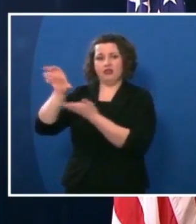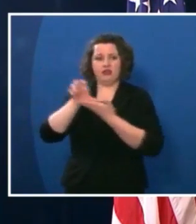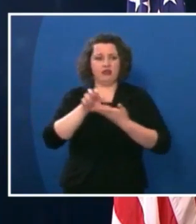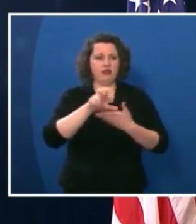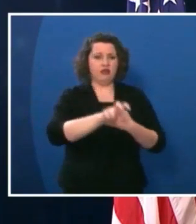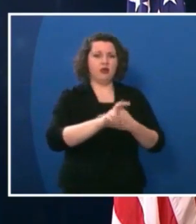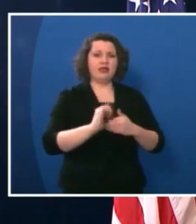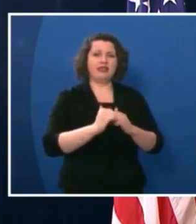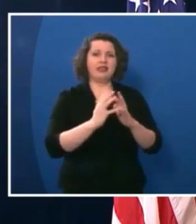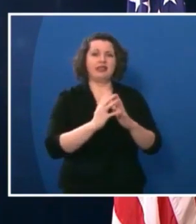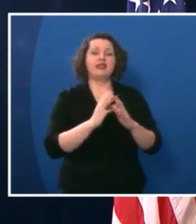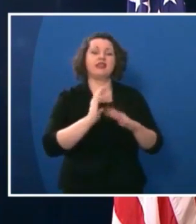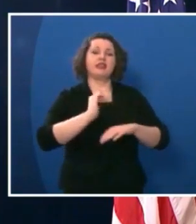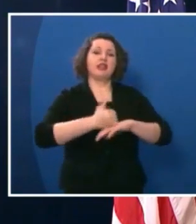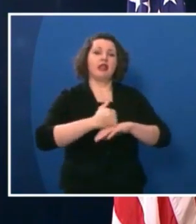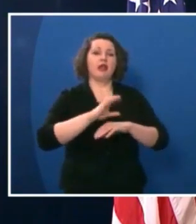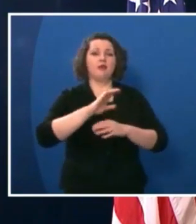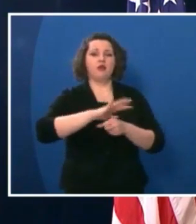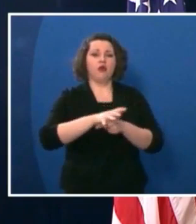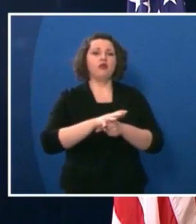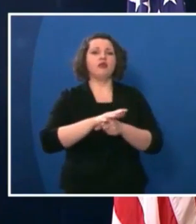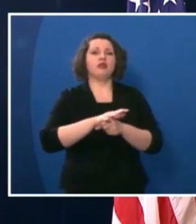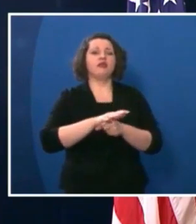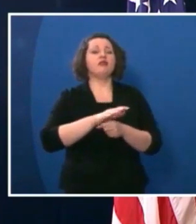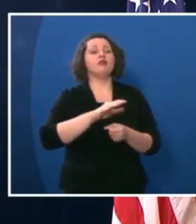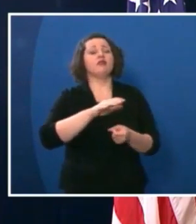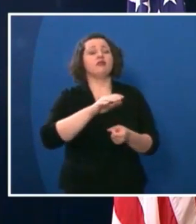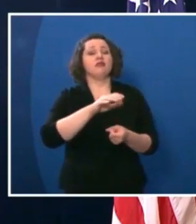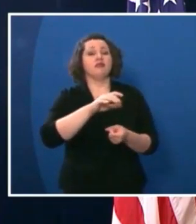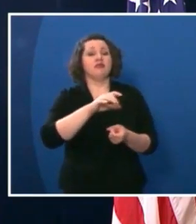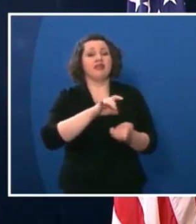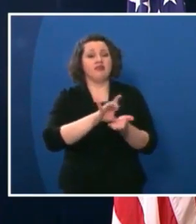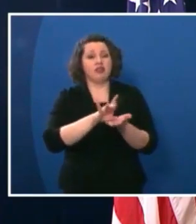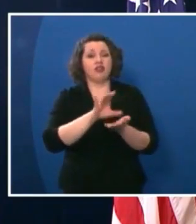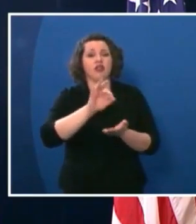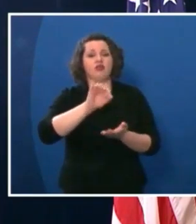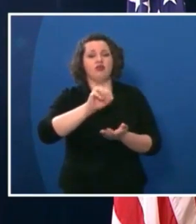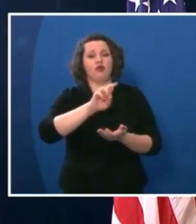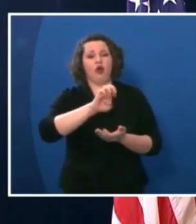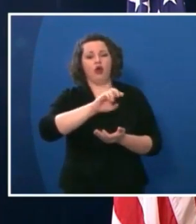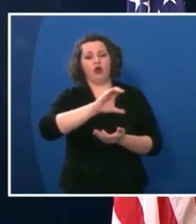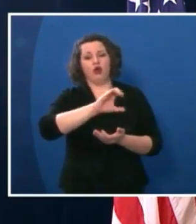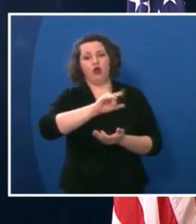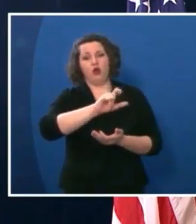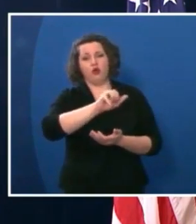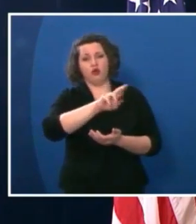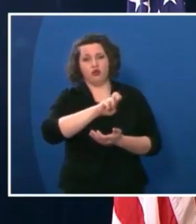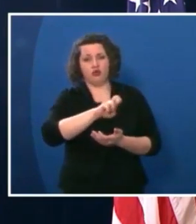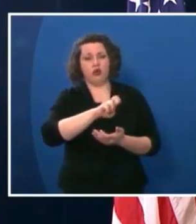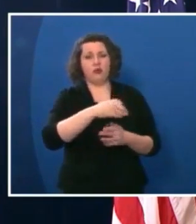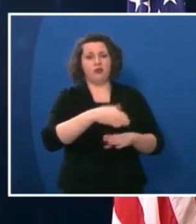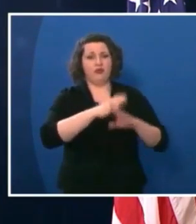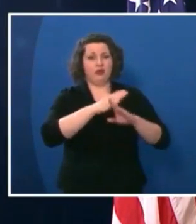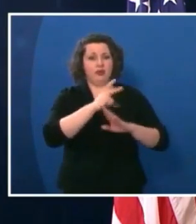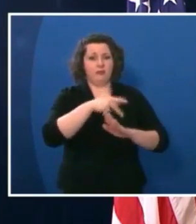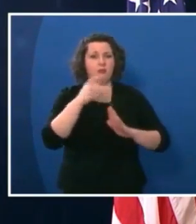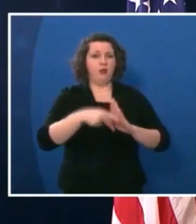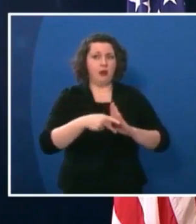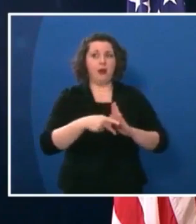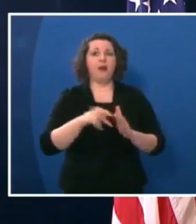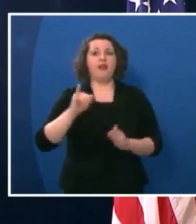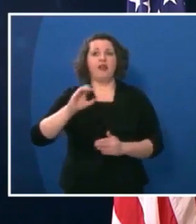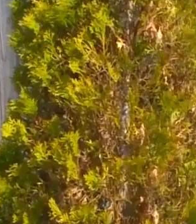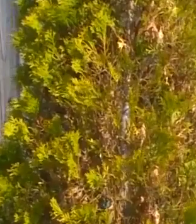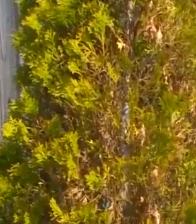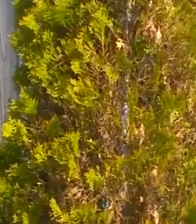creation of a COVID-19 eviction and foreclosure prevention program, which will be administered by the Iowa Finance